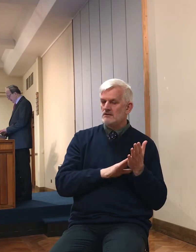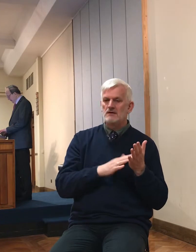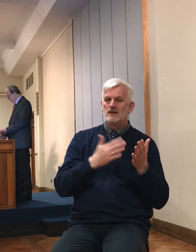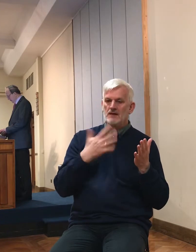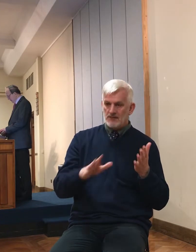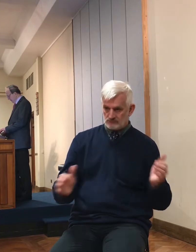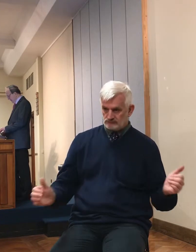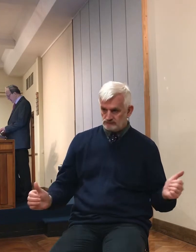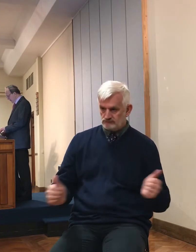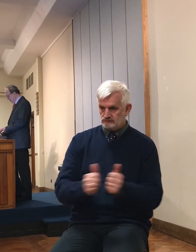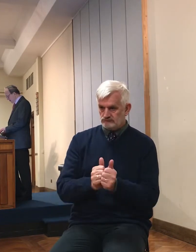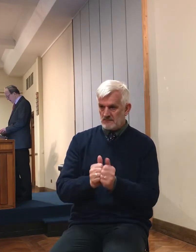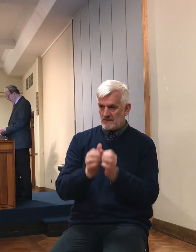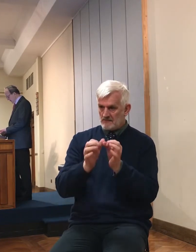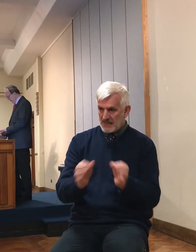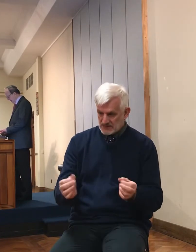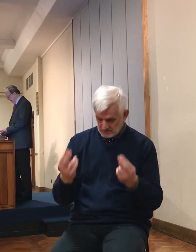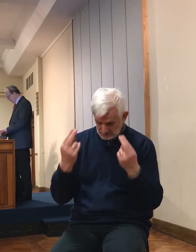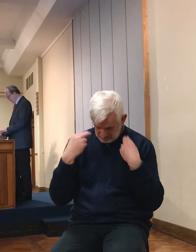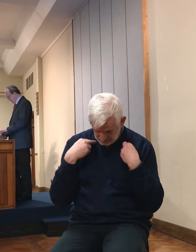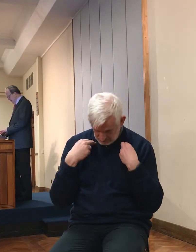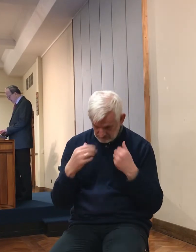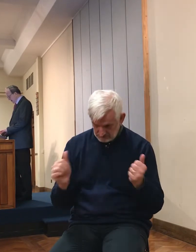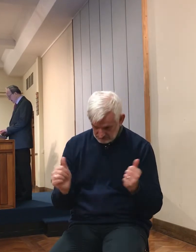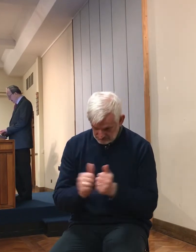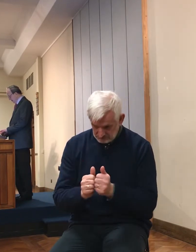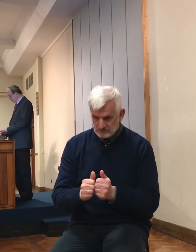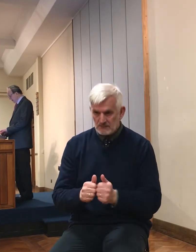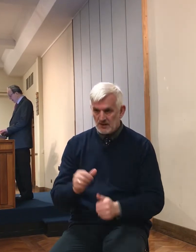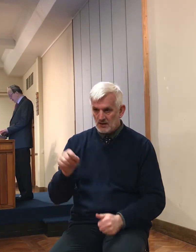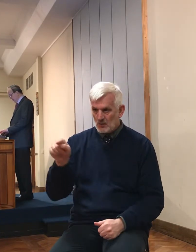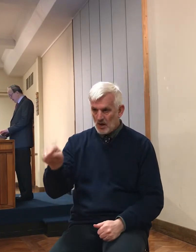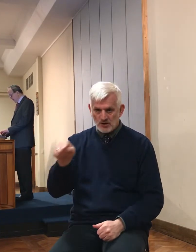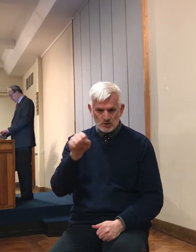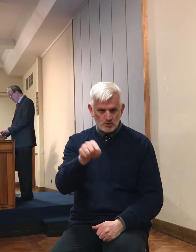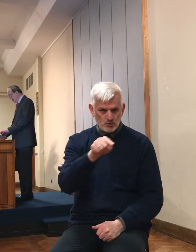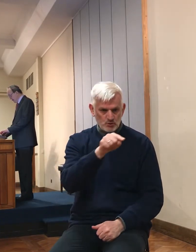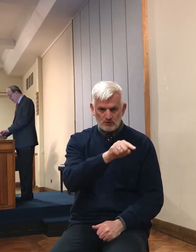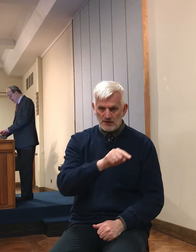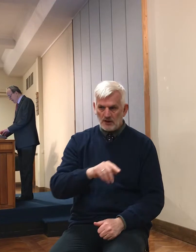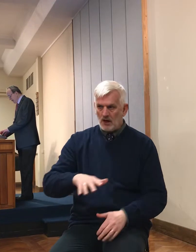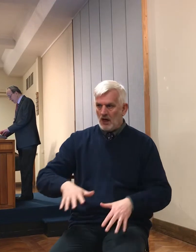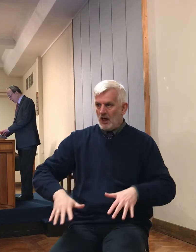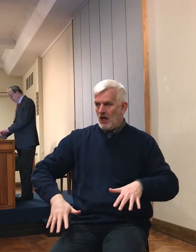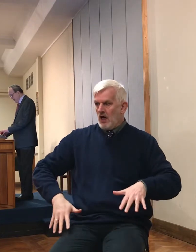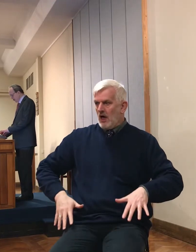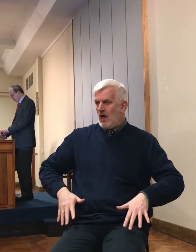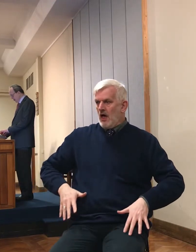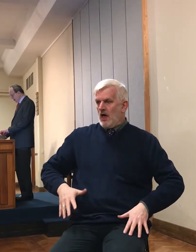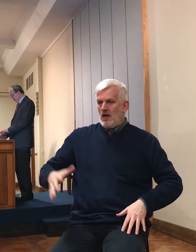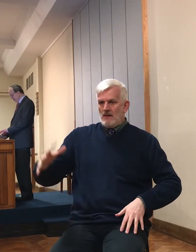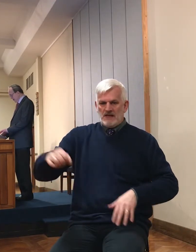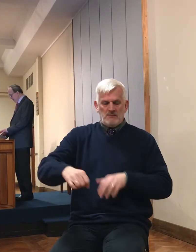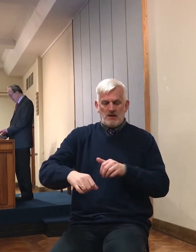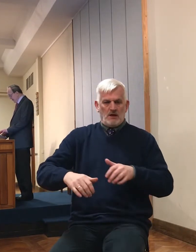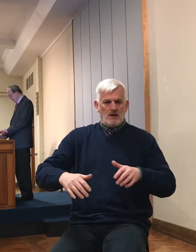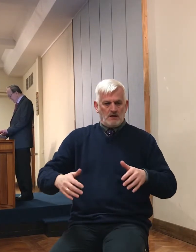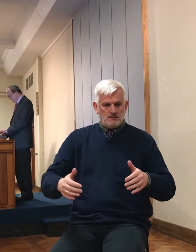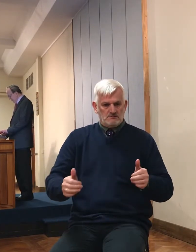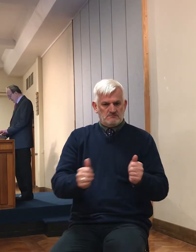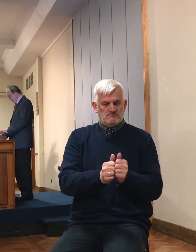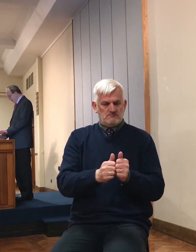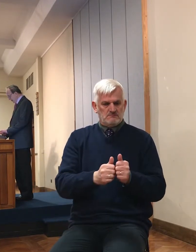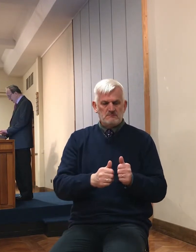that they feared greatly, because Gibeon was a great city, as one of the royal cities,